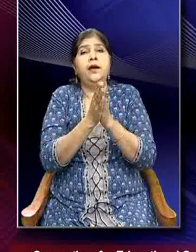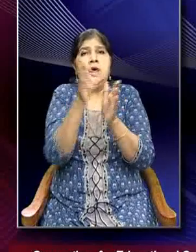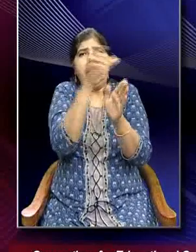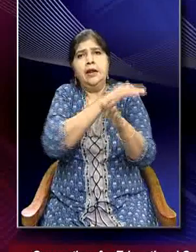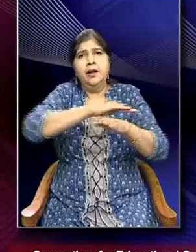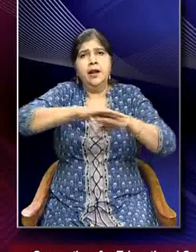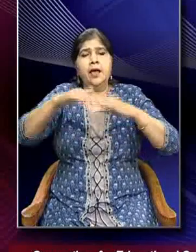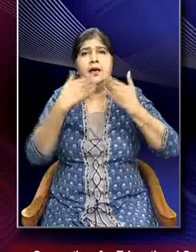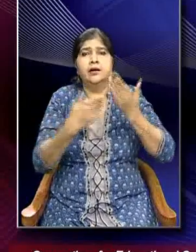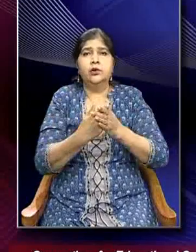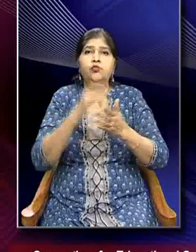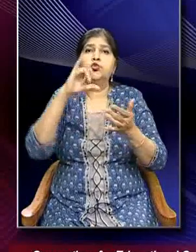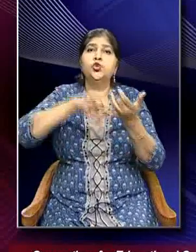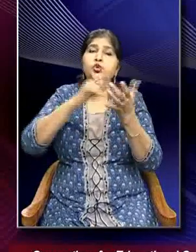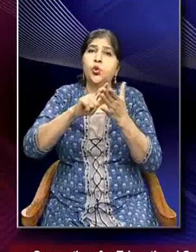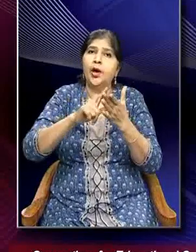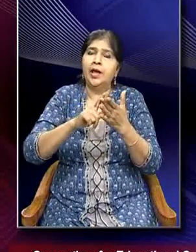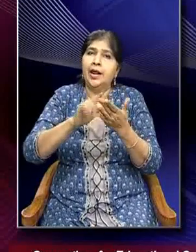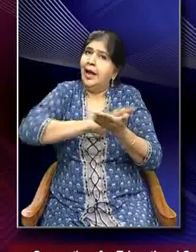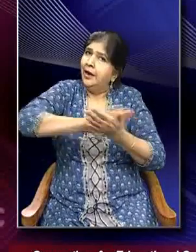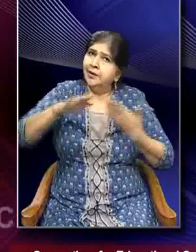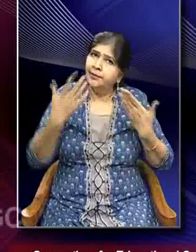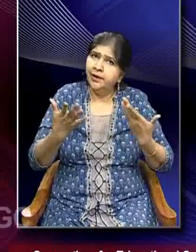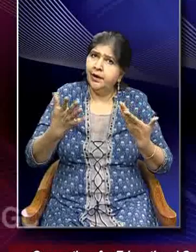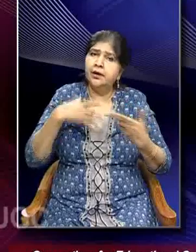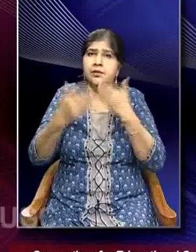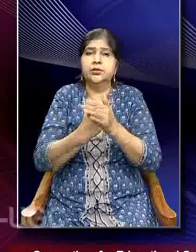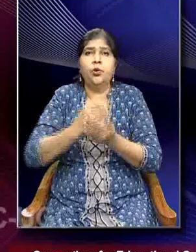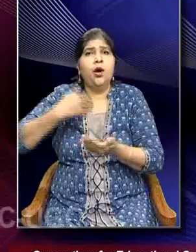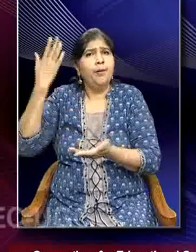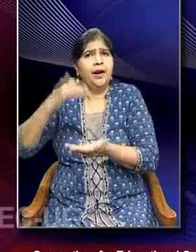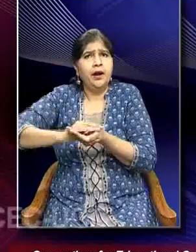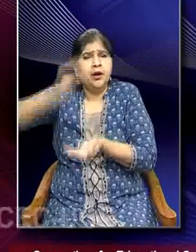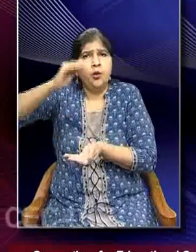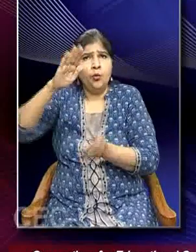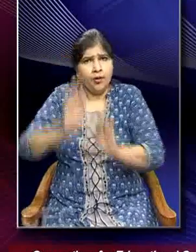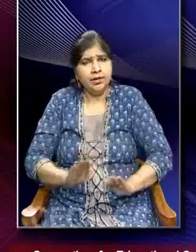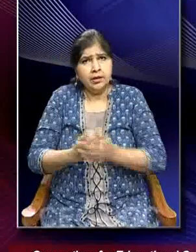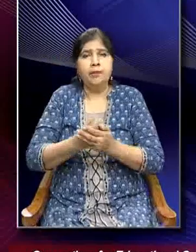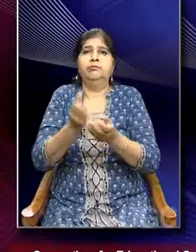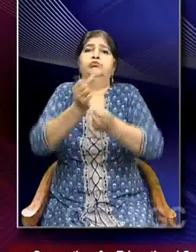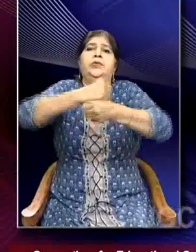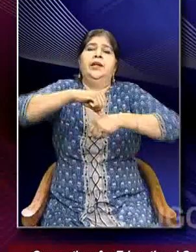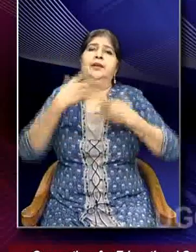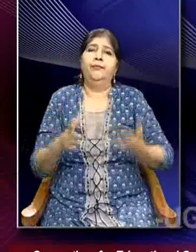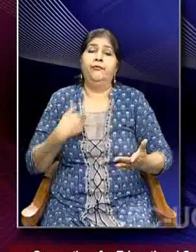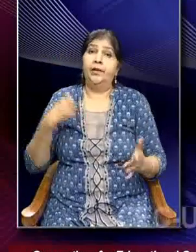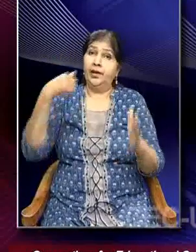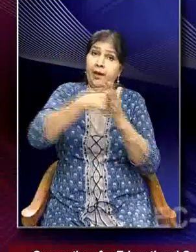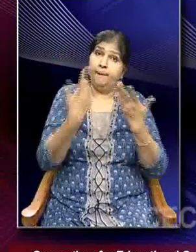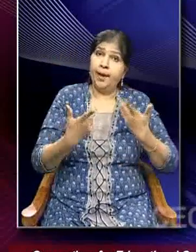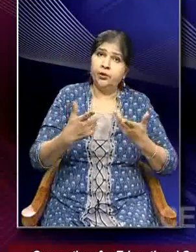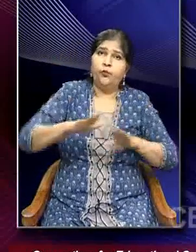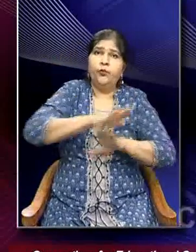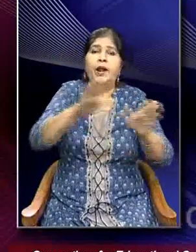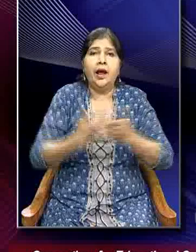soil and rock to access coal deposits below. Now, what is then the impact on land,